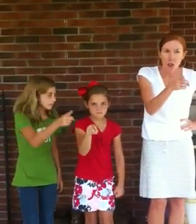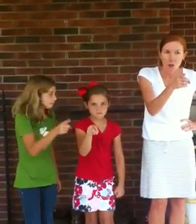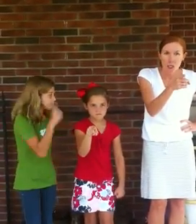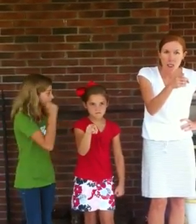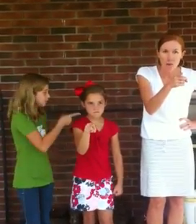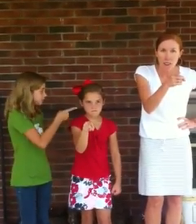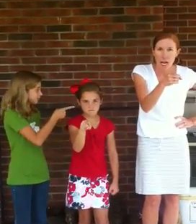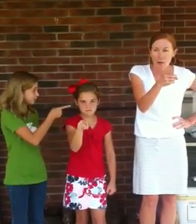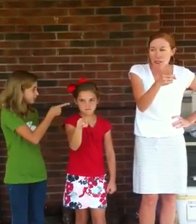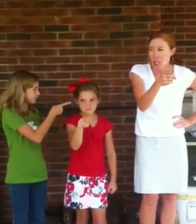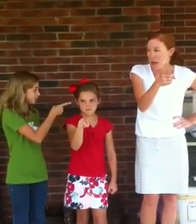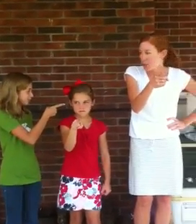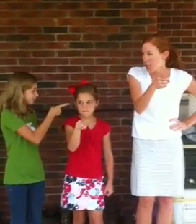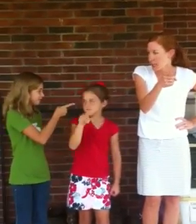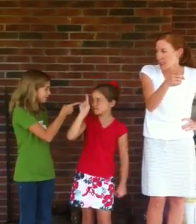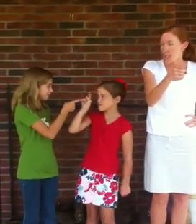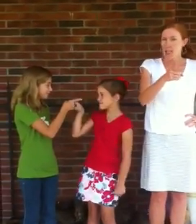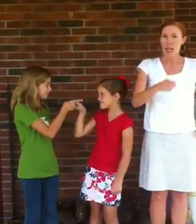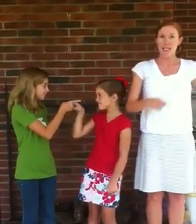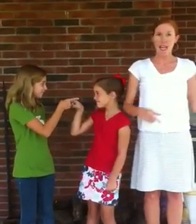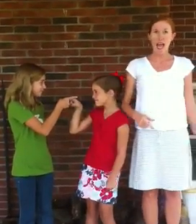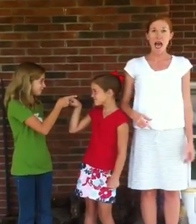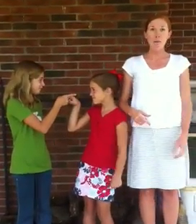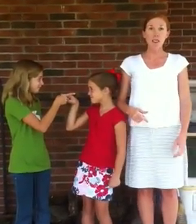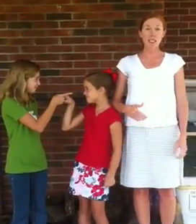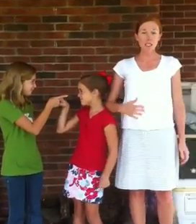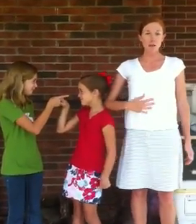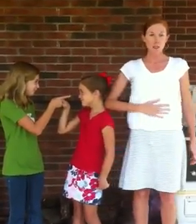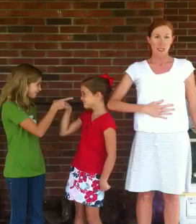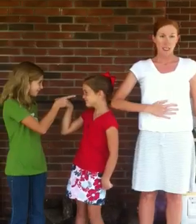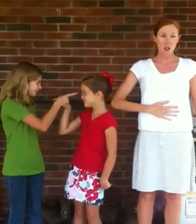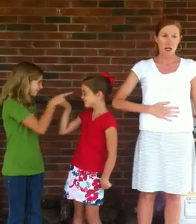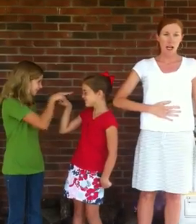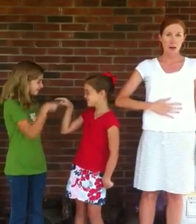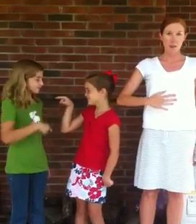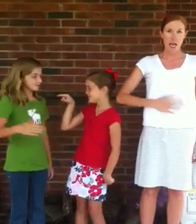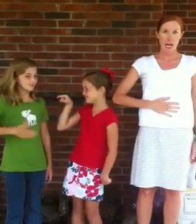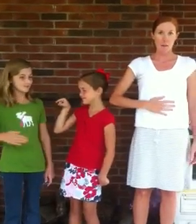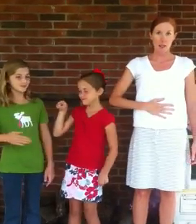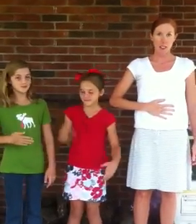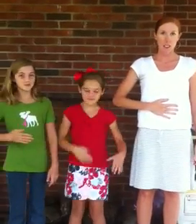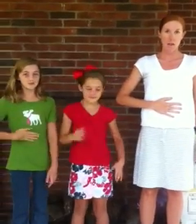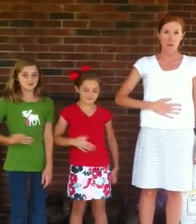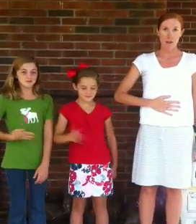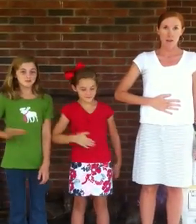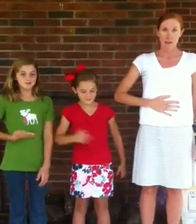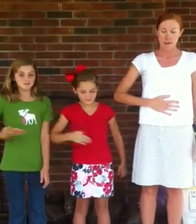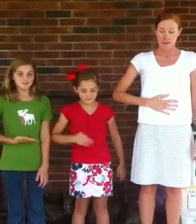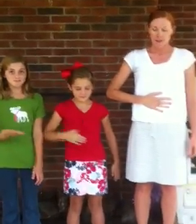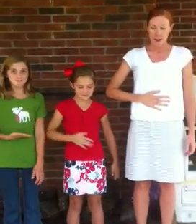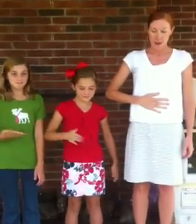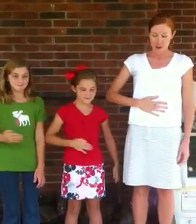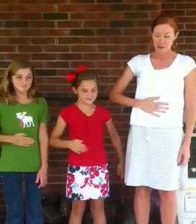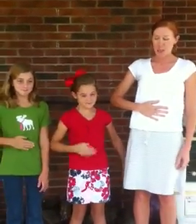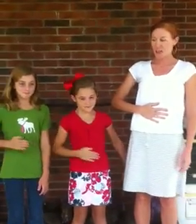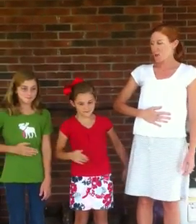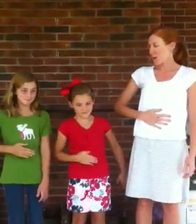Accusative direct object. And ablative. Hit your abs. Ablative object of the